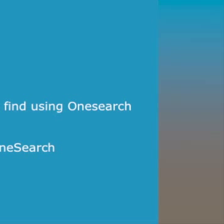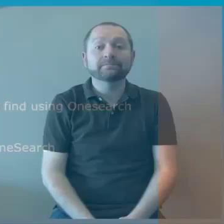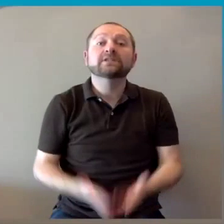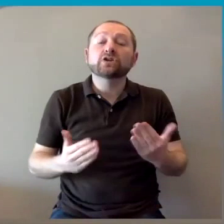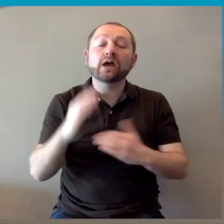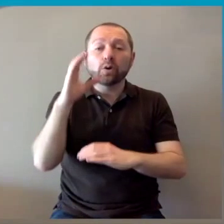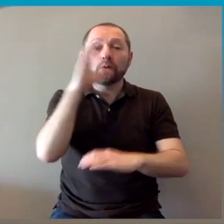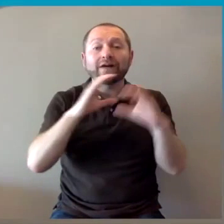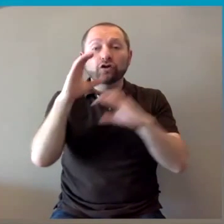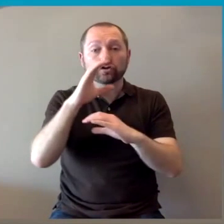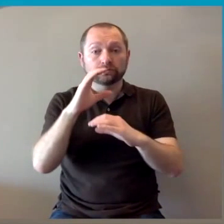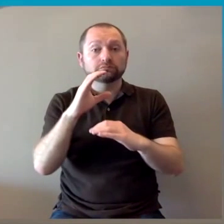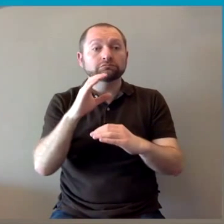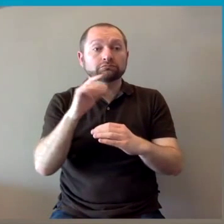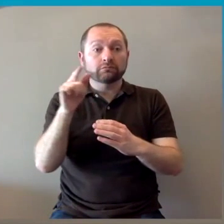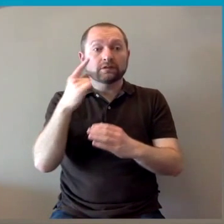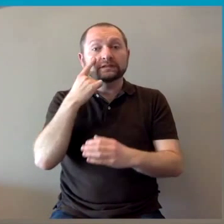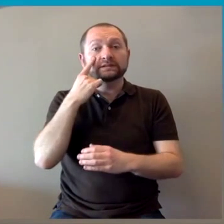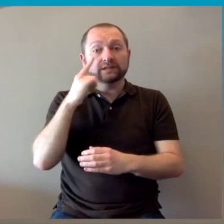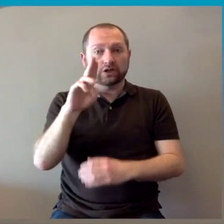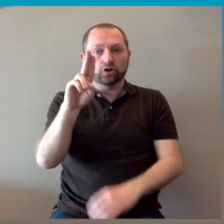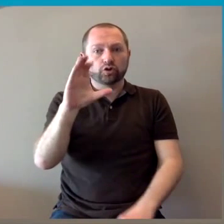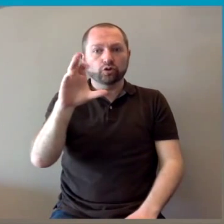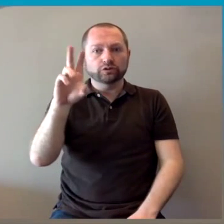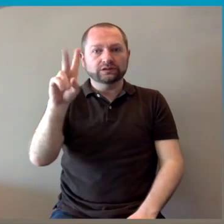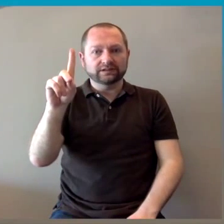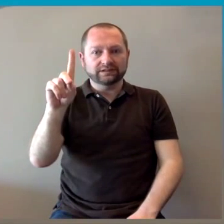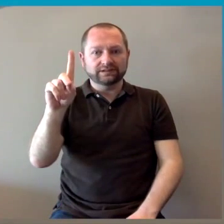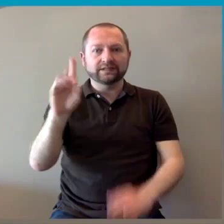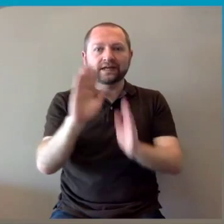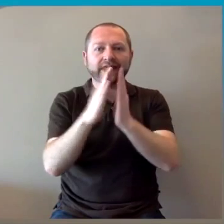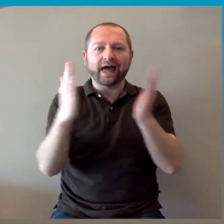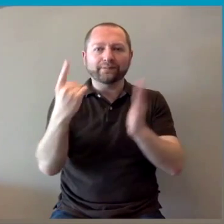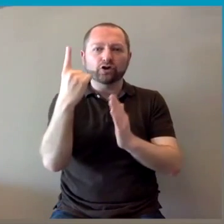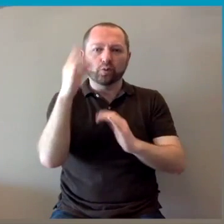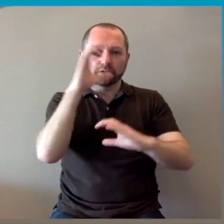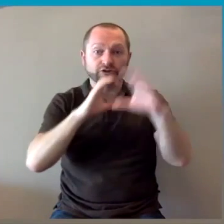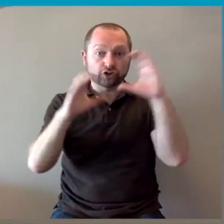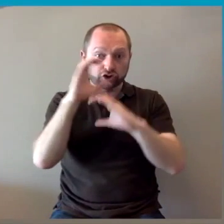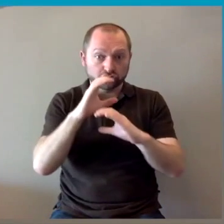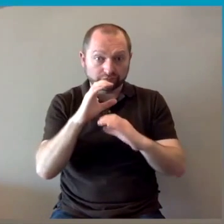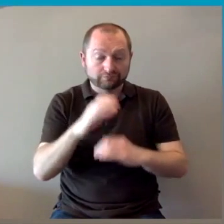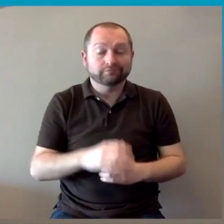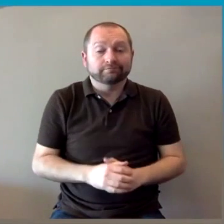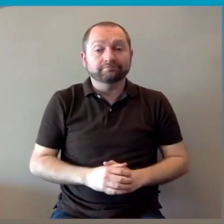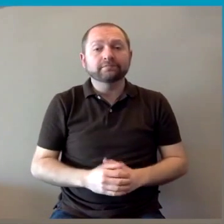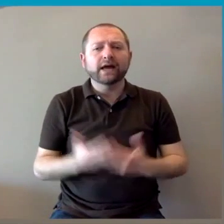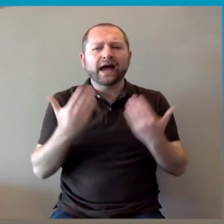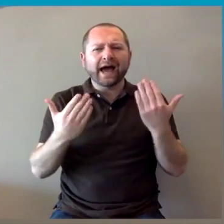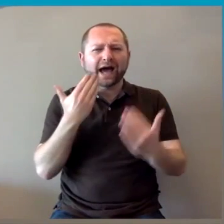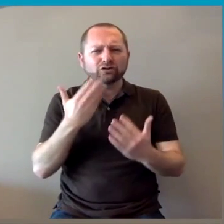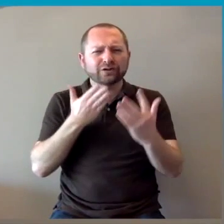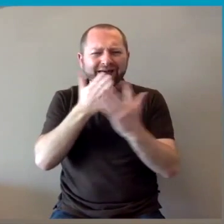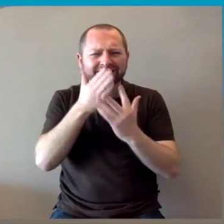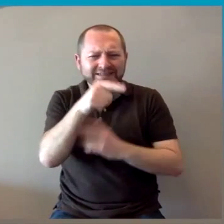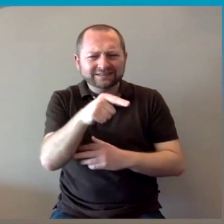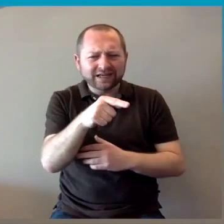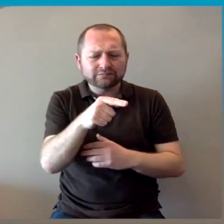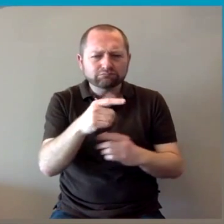So we're going to look at what UCD Library OneSearch is, how you can access it, the